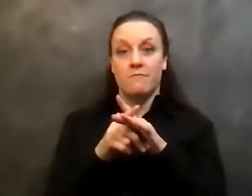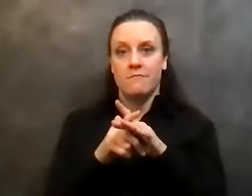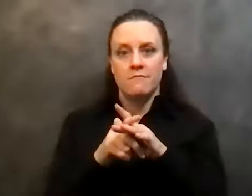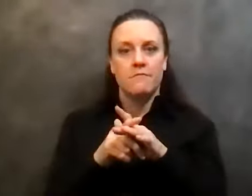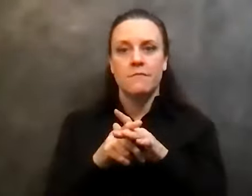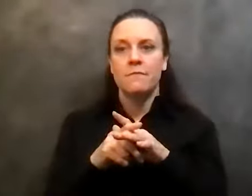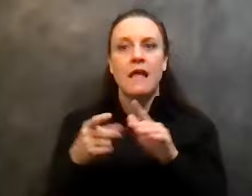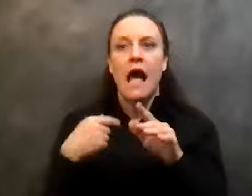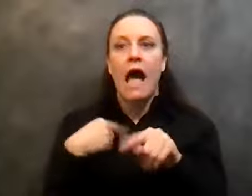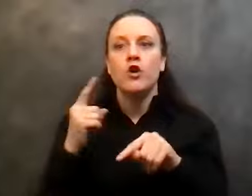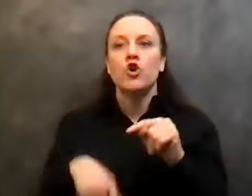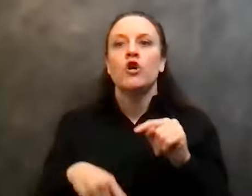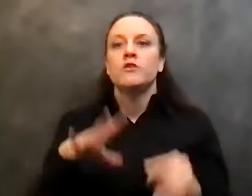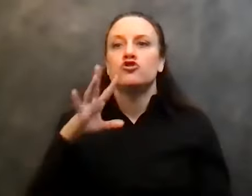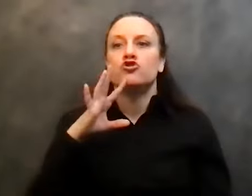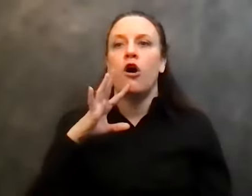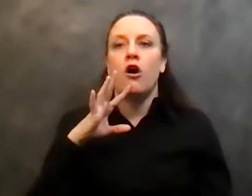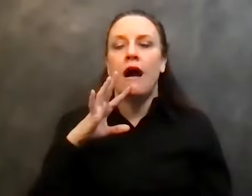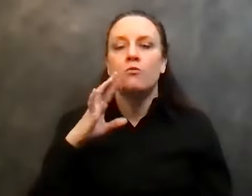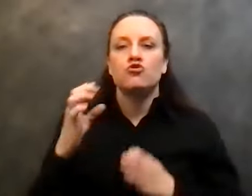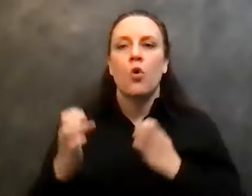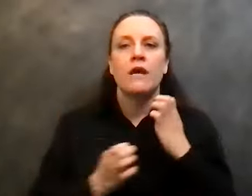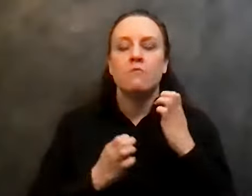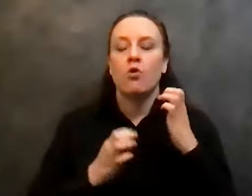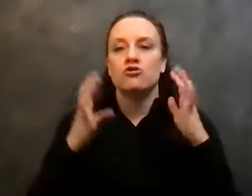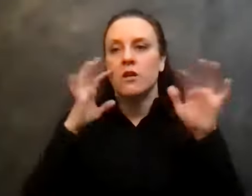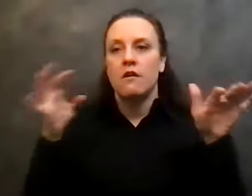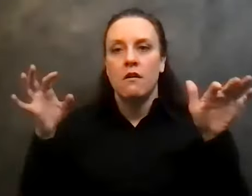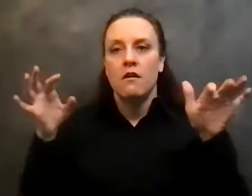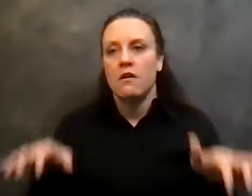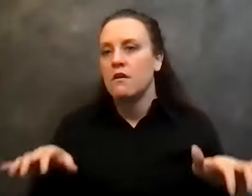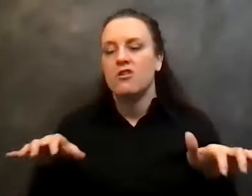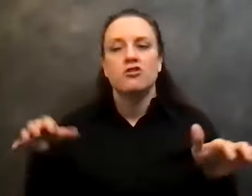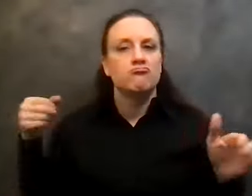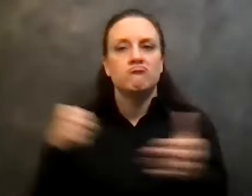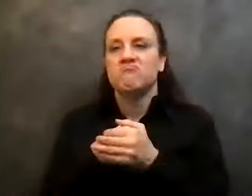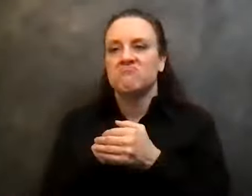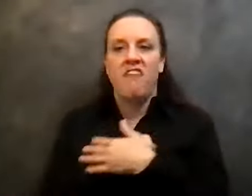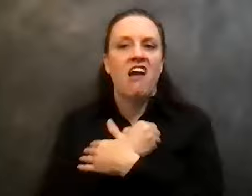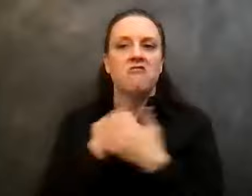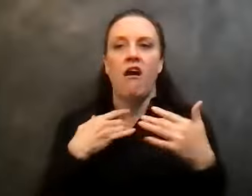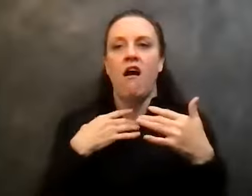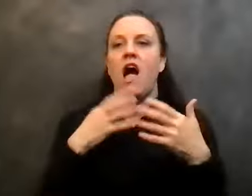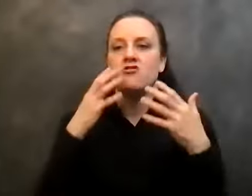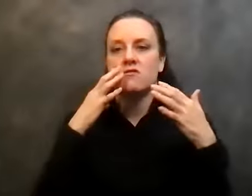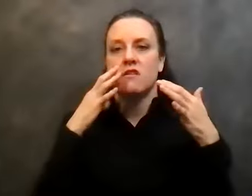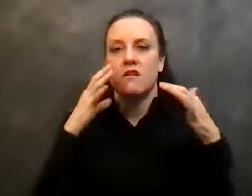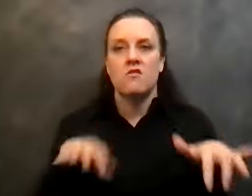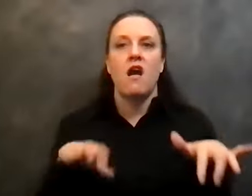talk. I was so emotionally shot. I just went, uh, uh, uh, you know, I couldn't talk.